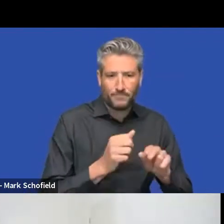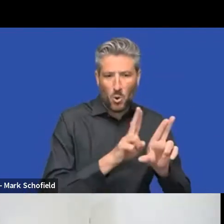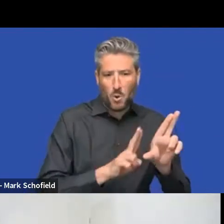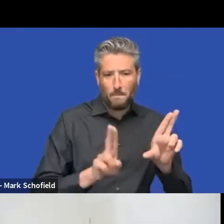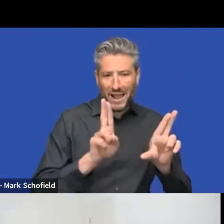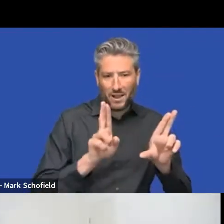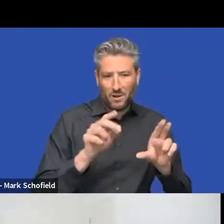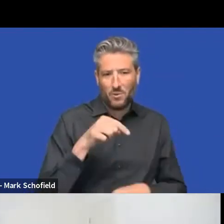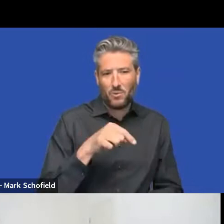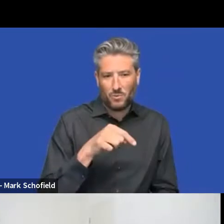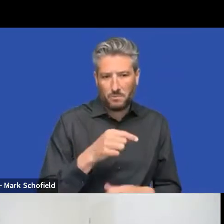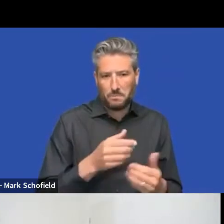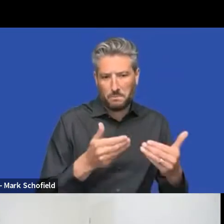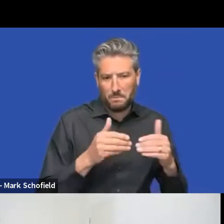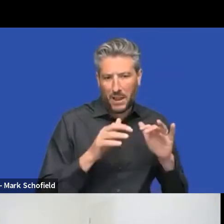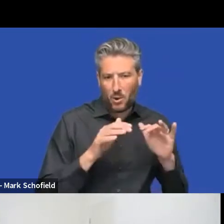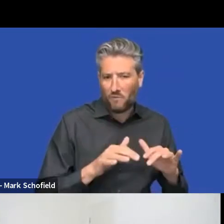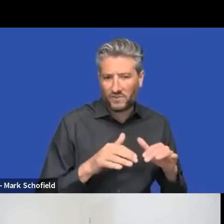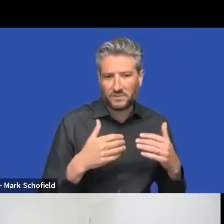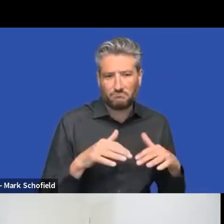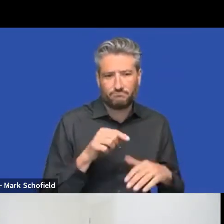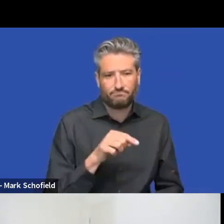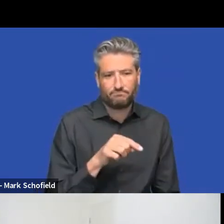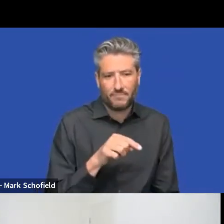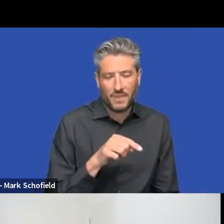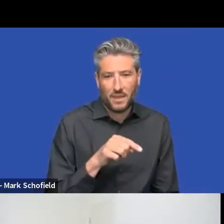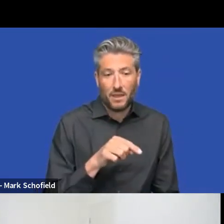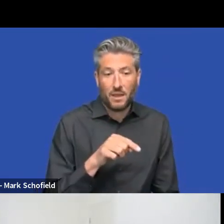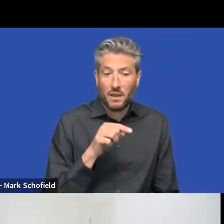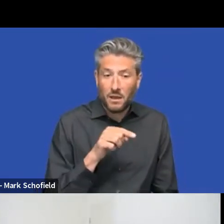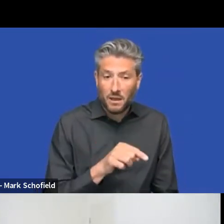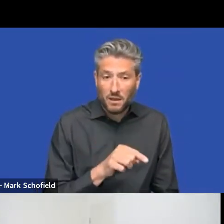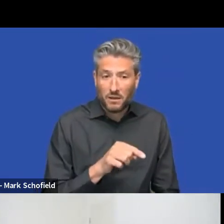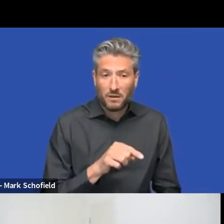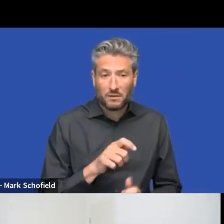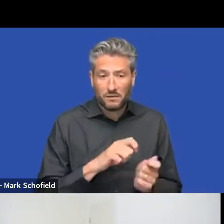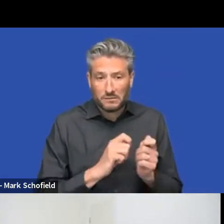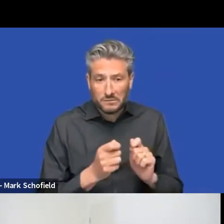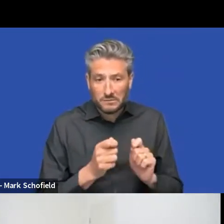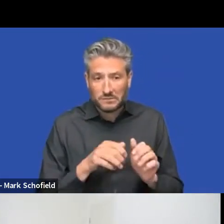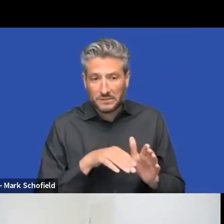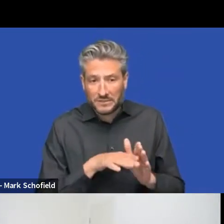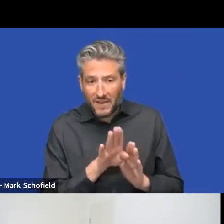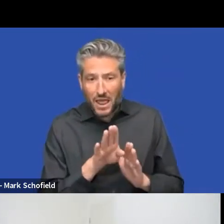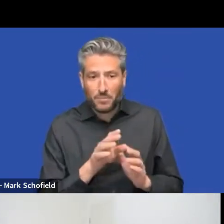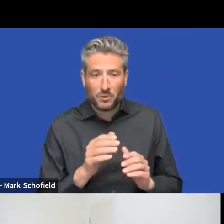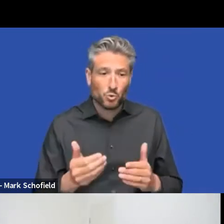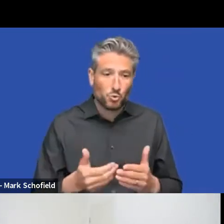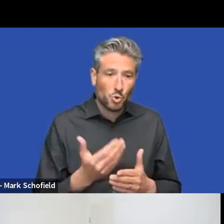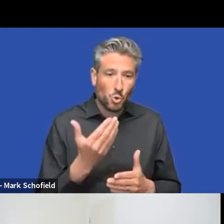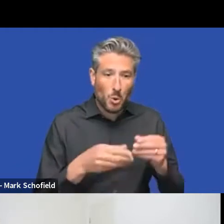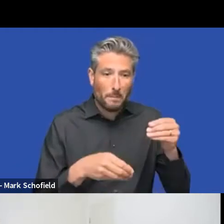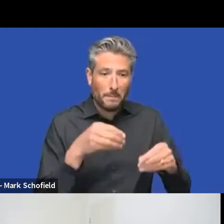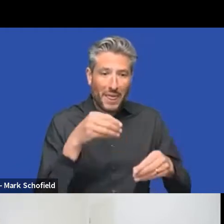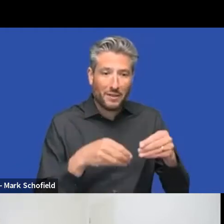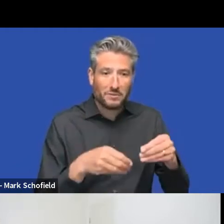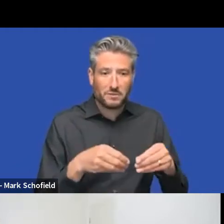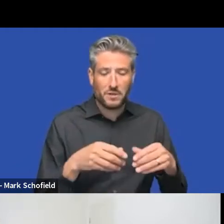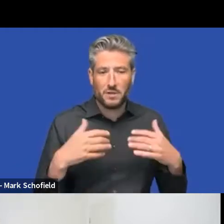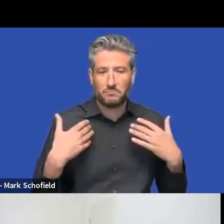thought of kind of re redeveloping that or rebuilding that is, is, is no mean feat. it's anybody in the